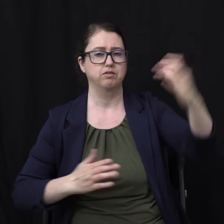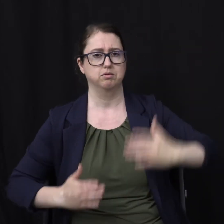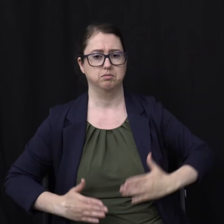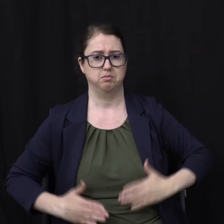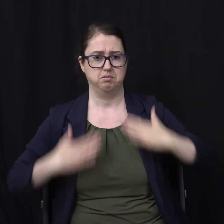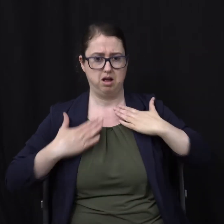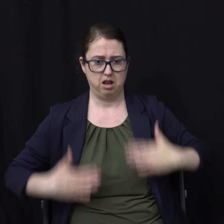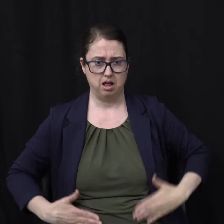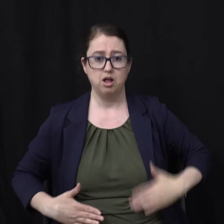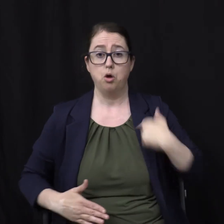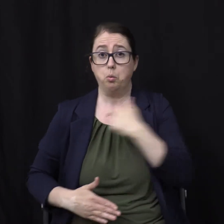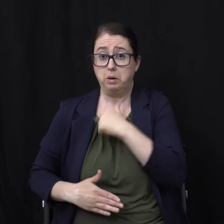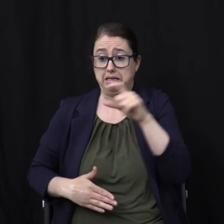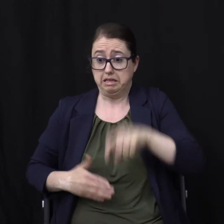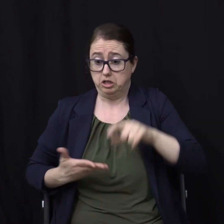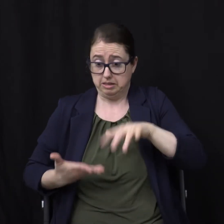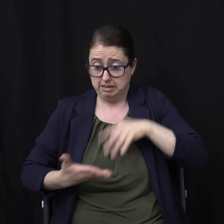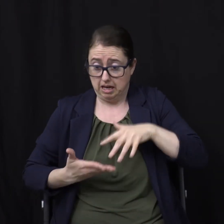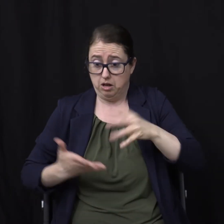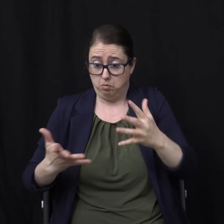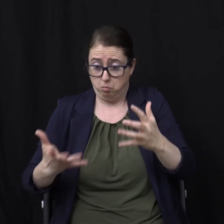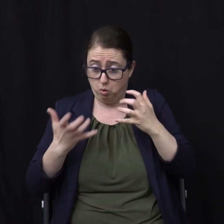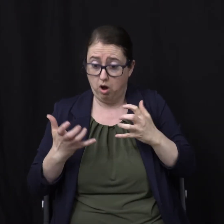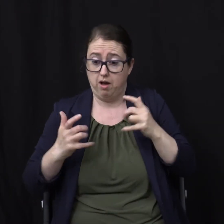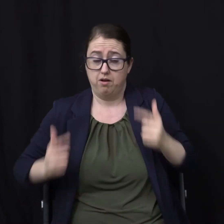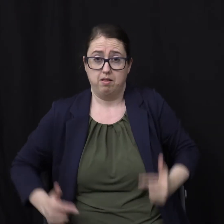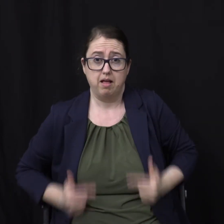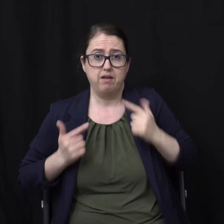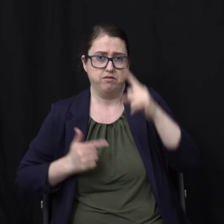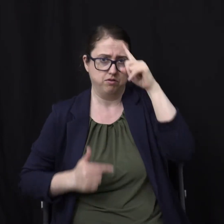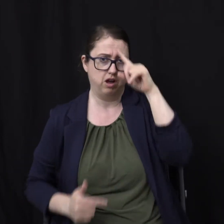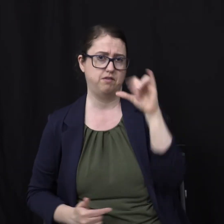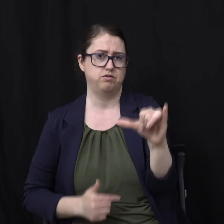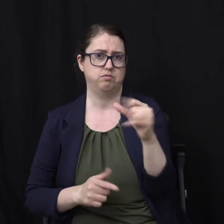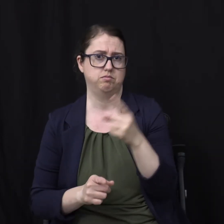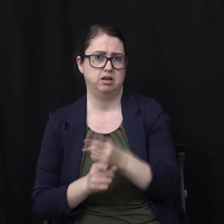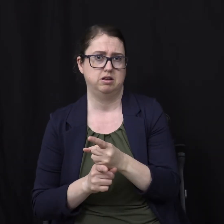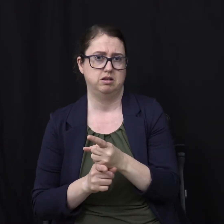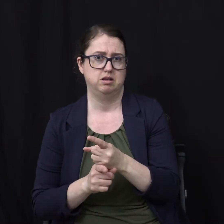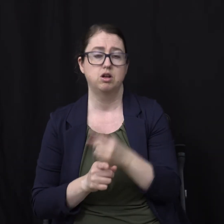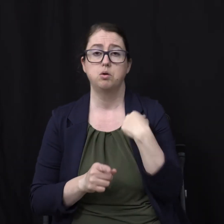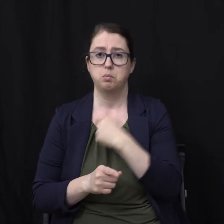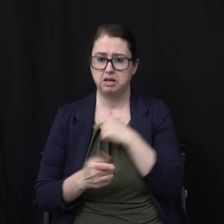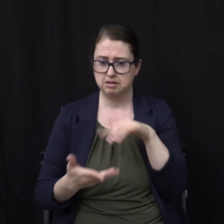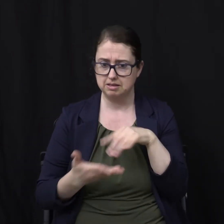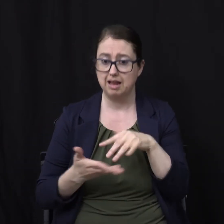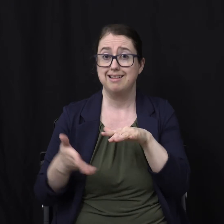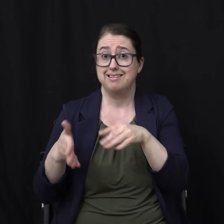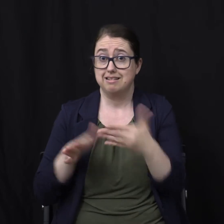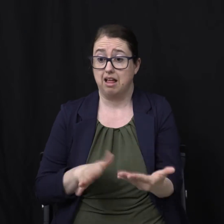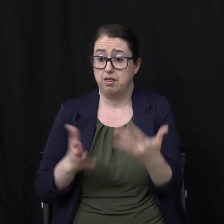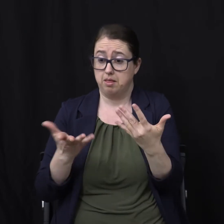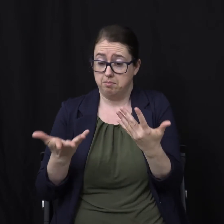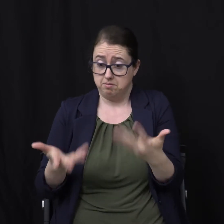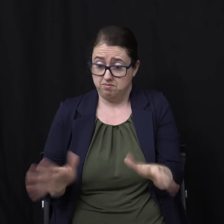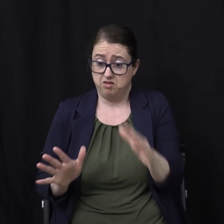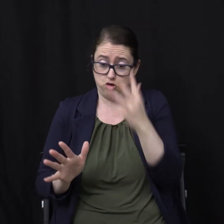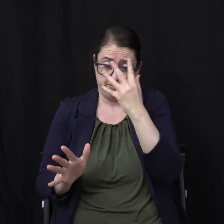immortality We saw last night We also saw The Bible describes Many times Death as a sleep I won't repeat all of that But